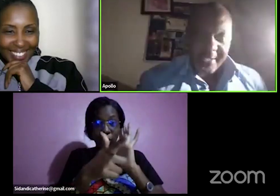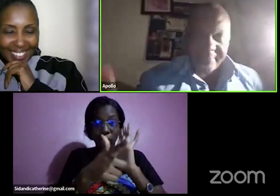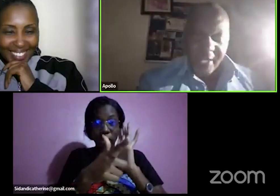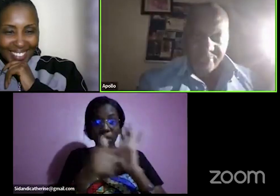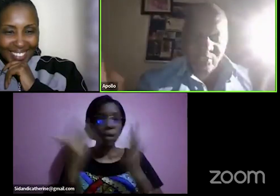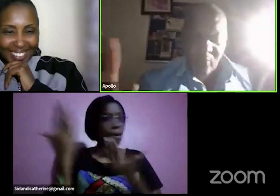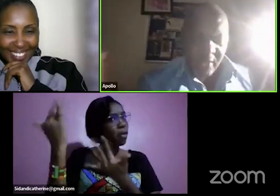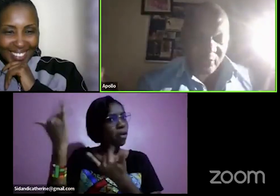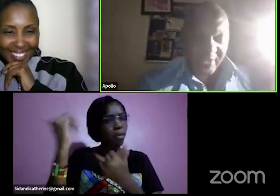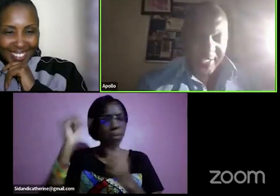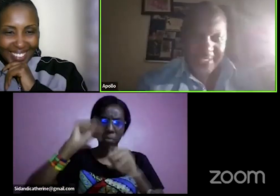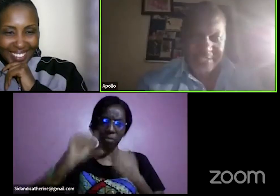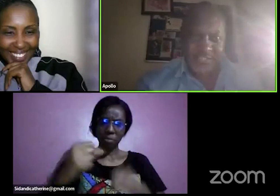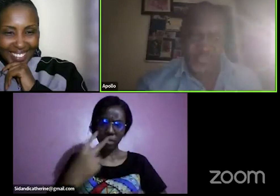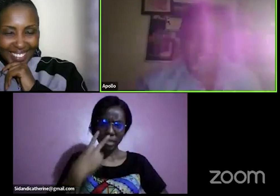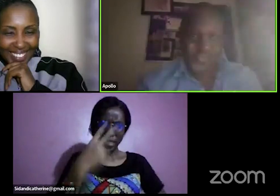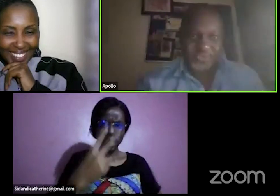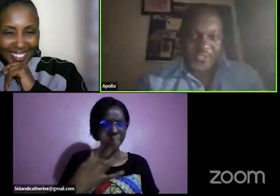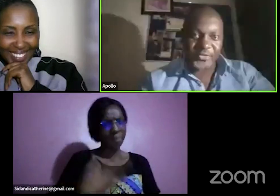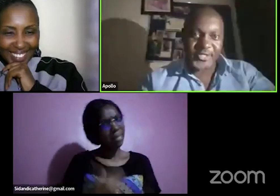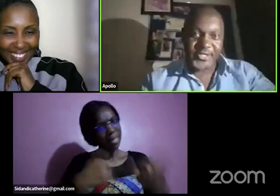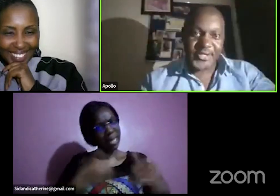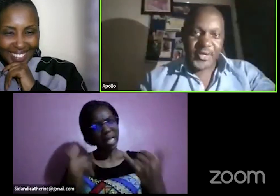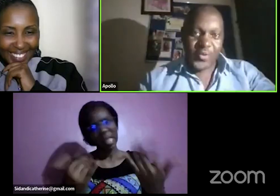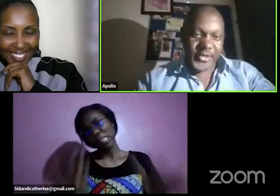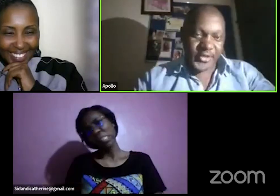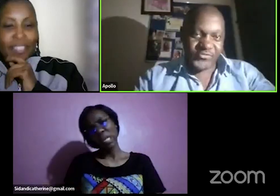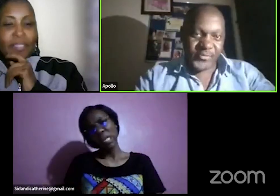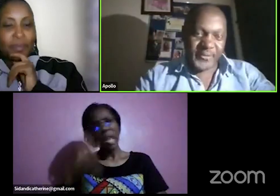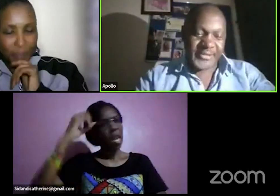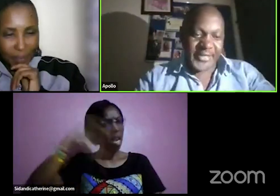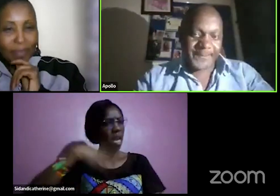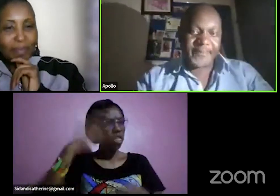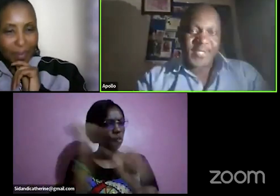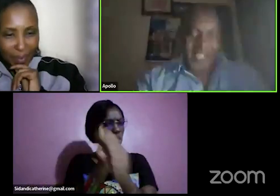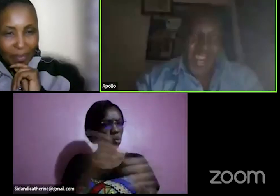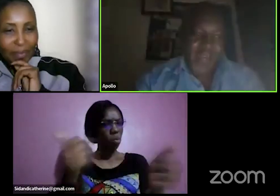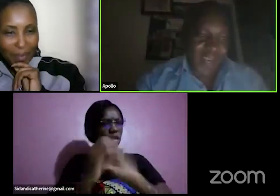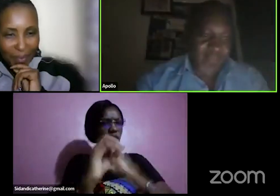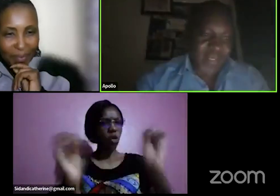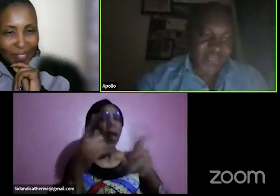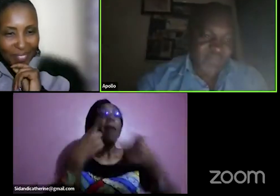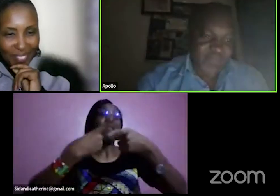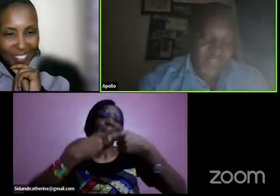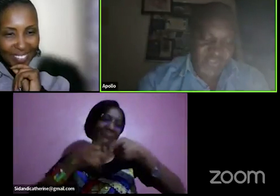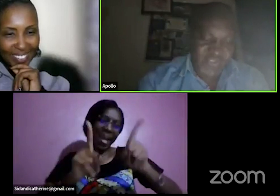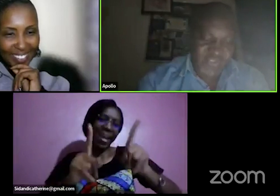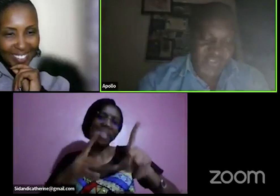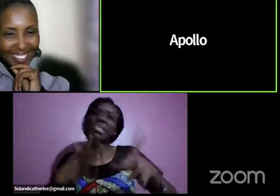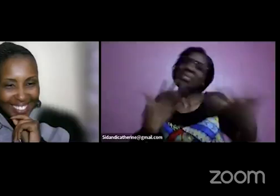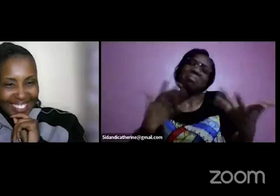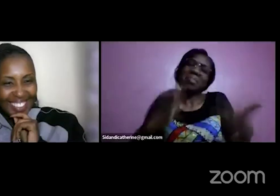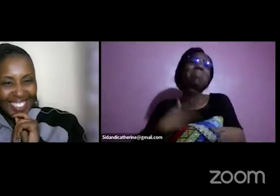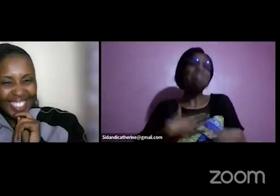you can i'm trying to work out with the lights it's not it's not really really working out for me but uh i am i am a living person